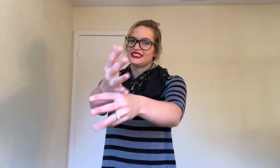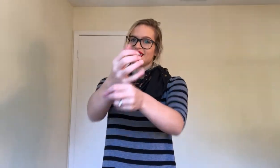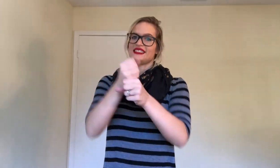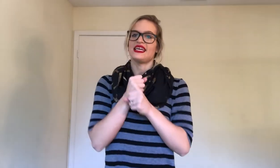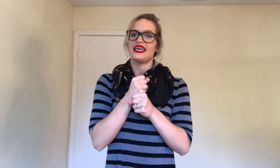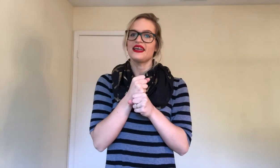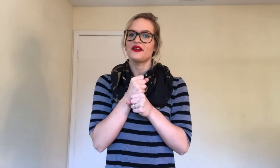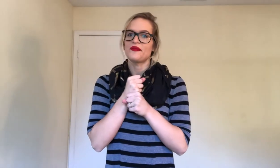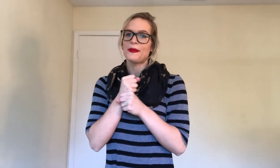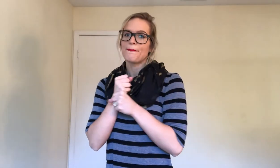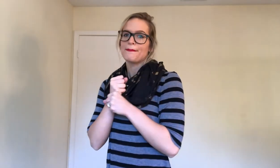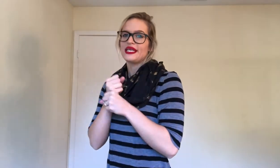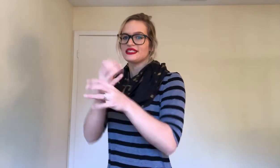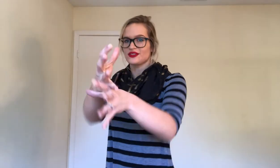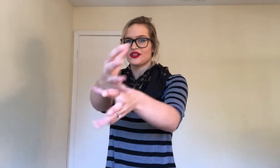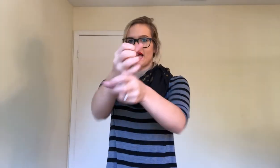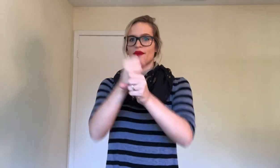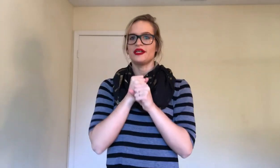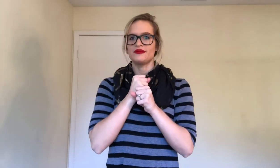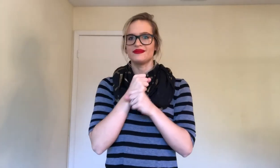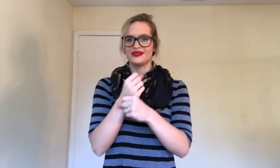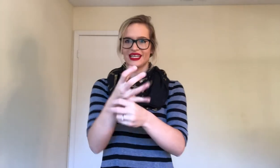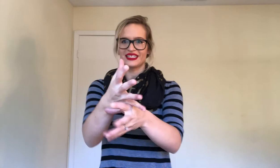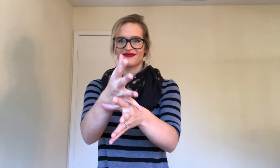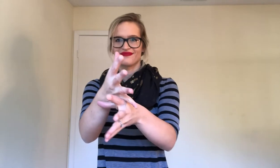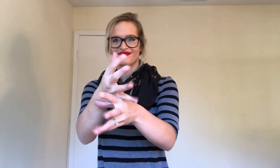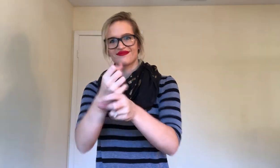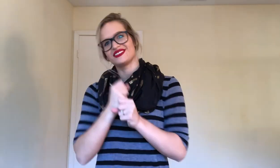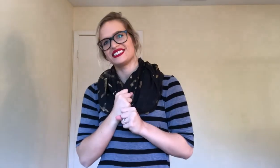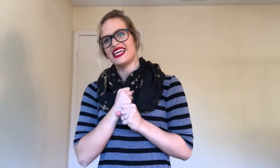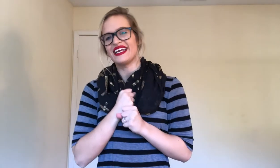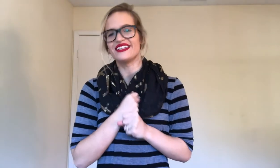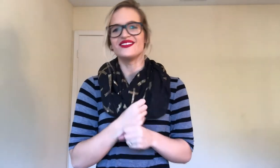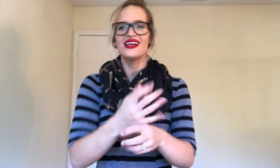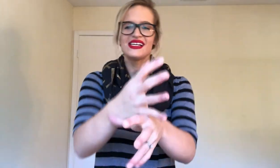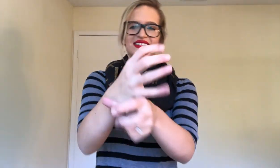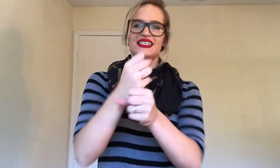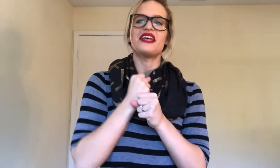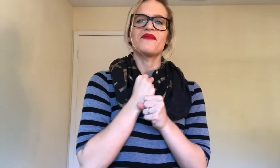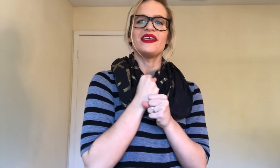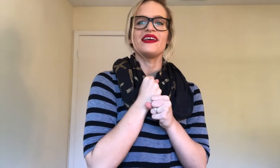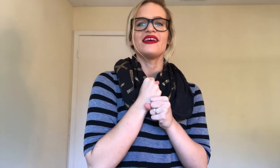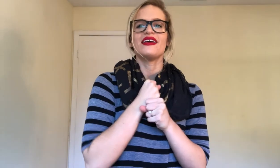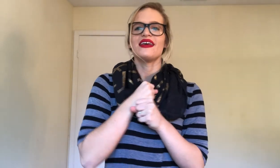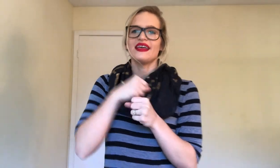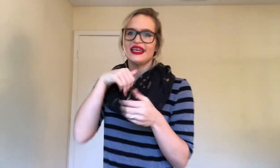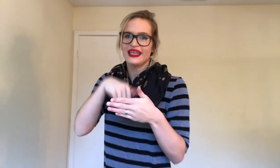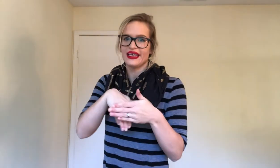Take. Me. grab it. Like. Just taking you. Take me. In.